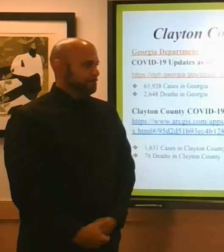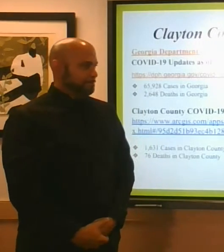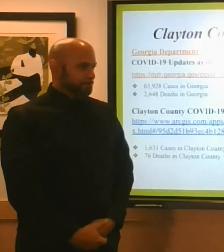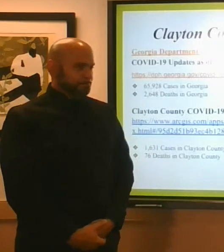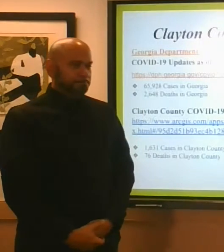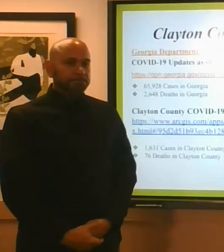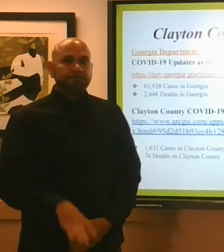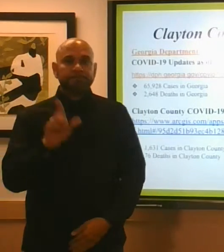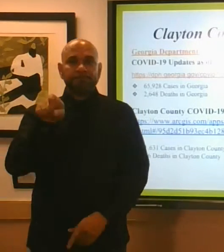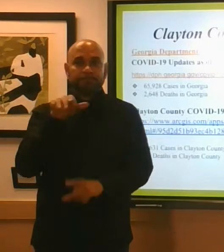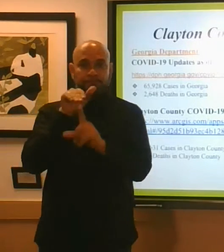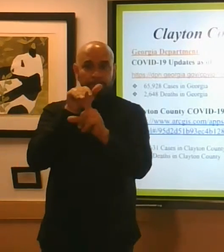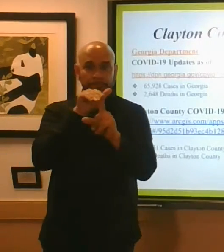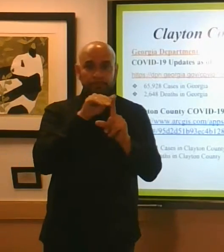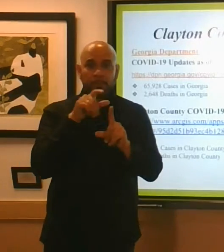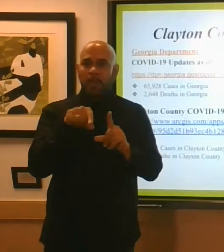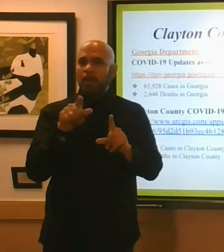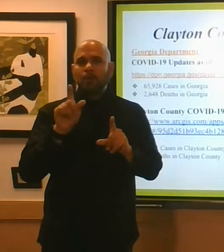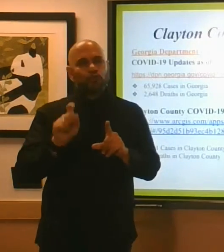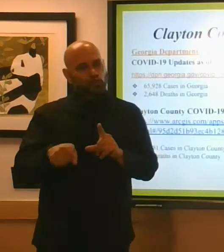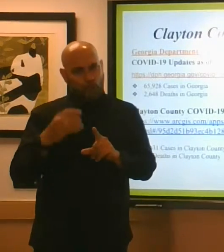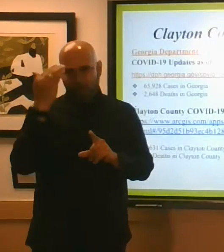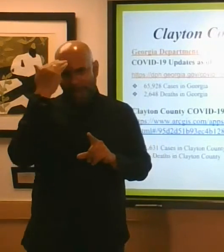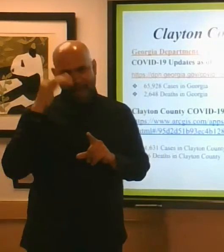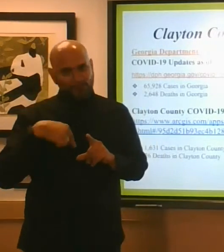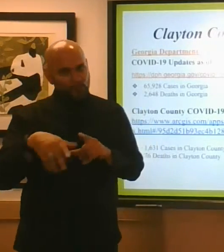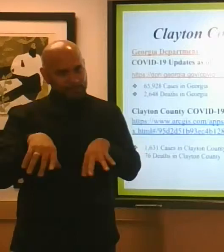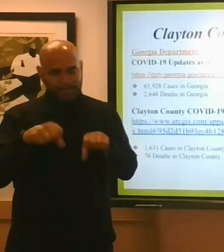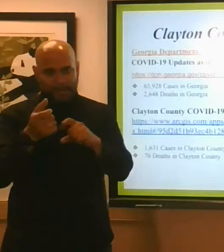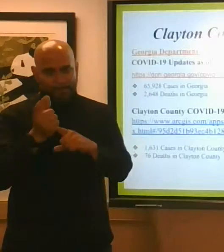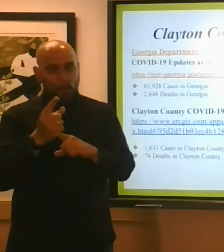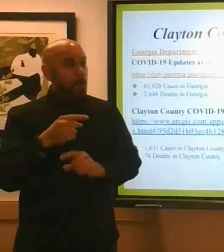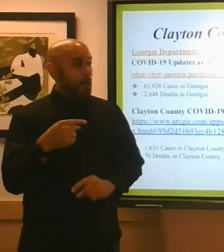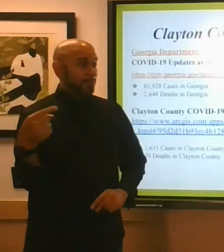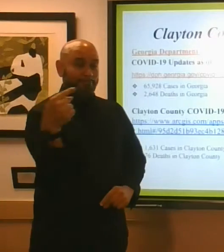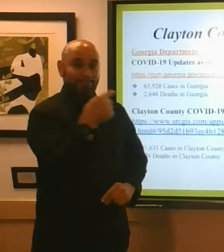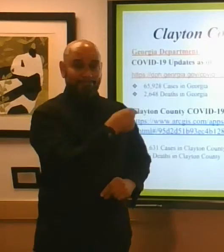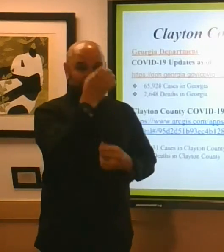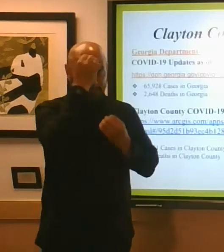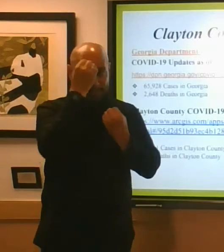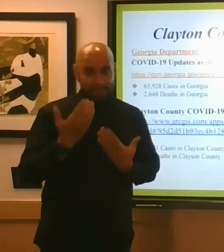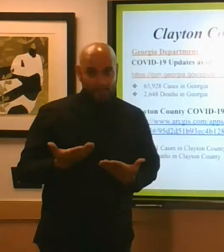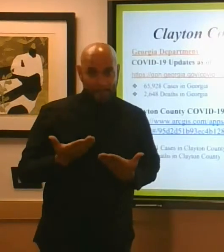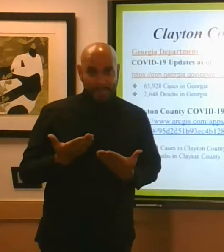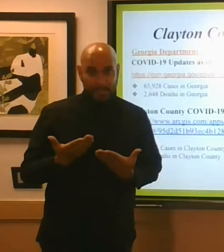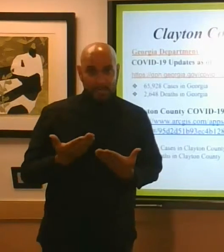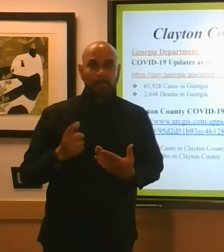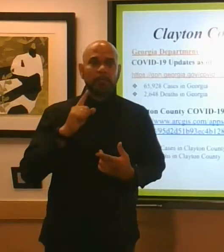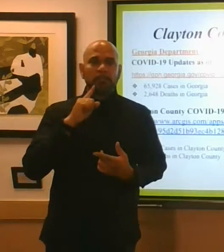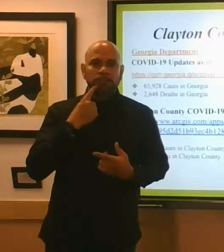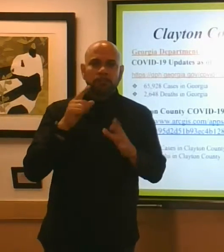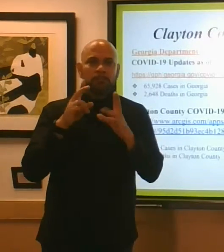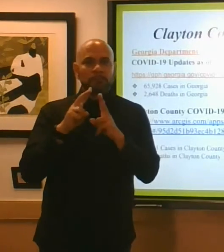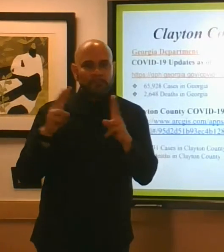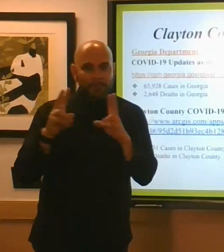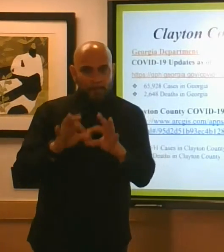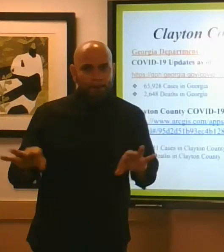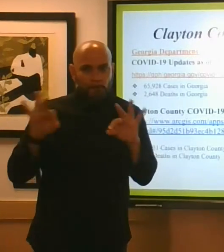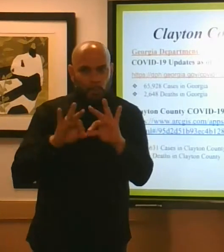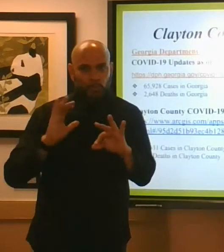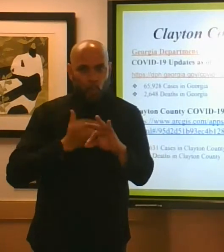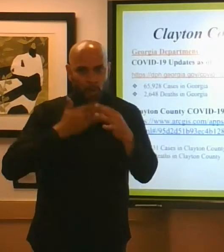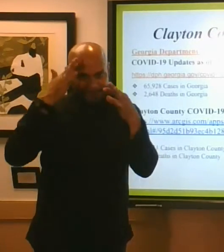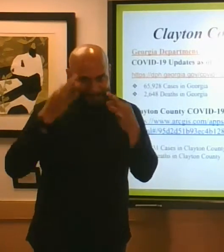i should remind all of us you all know i have to take a moment to remind us this data is critical to our decision